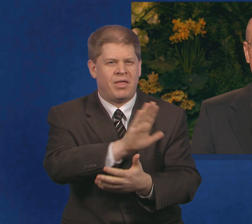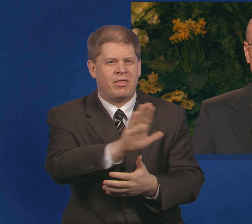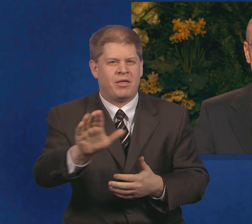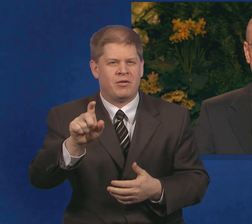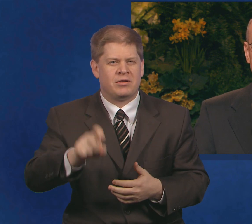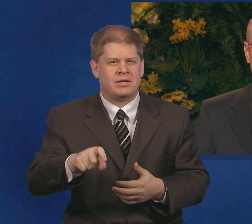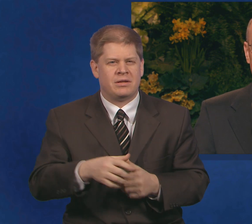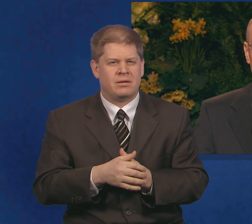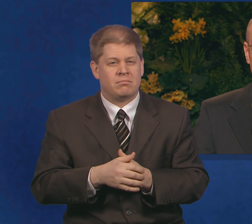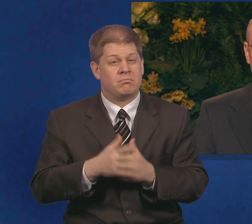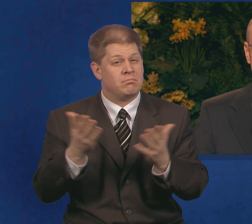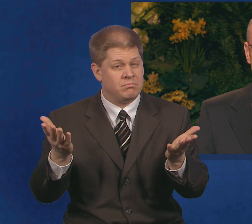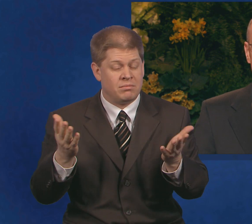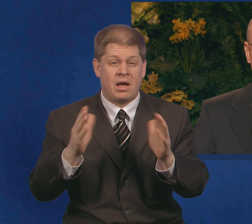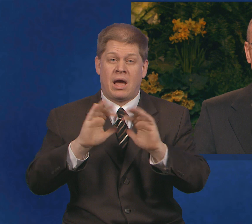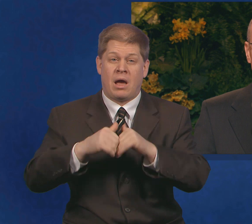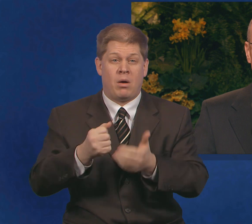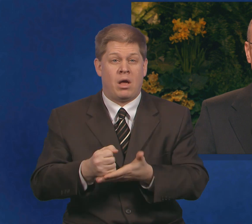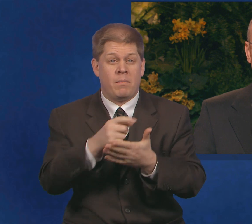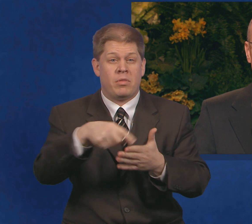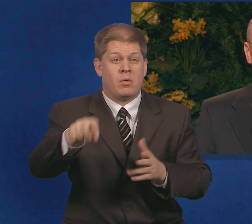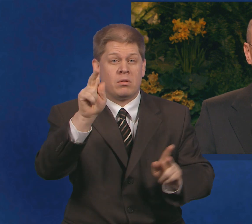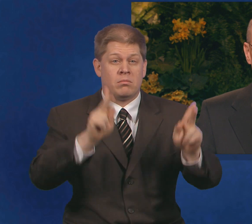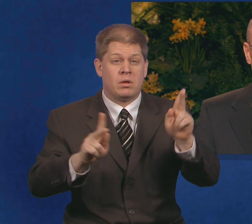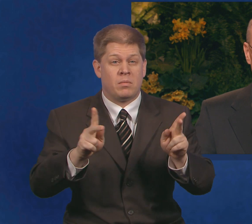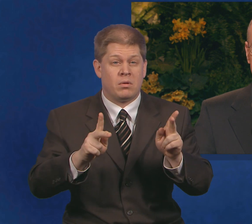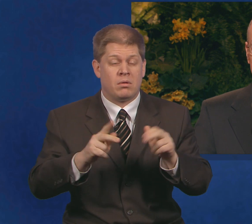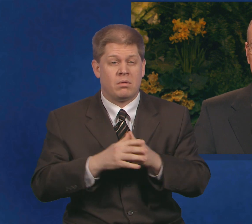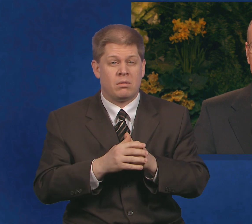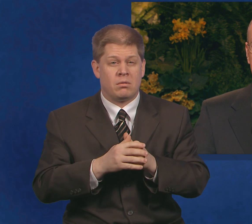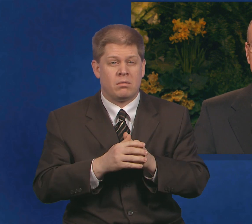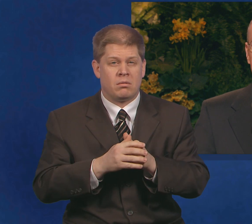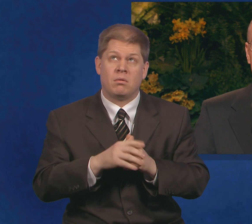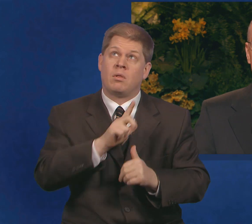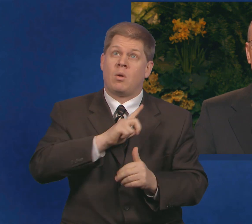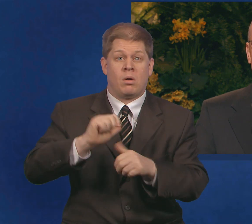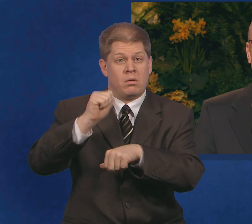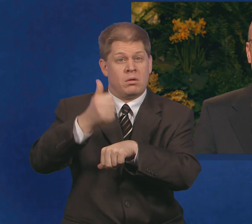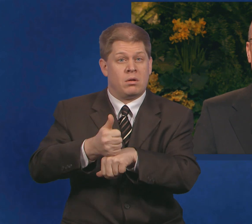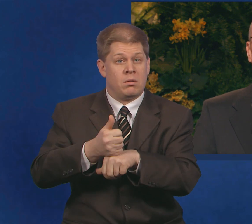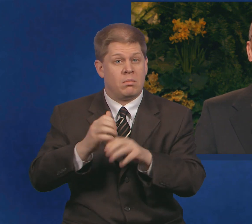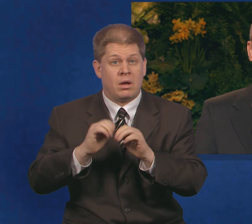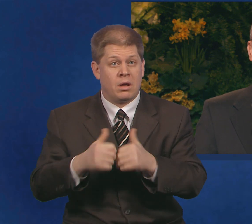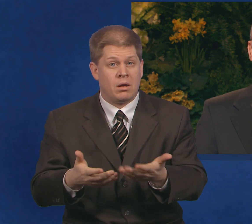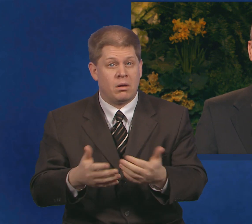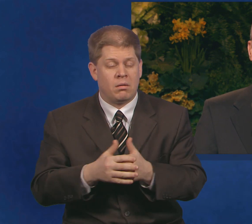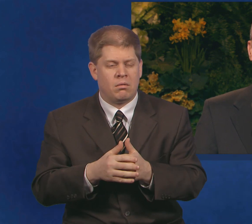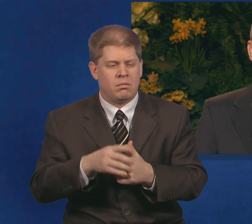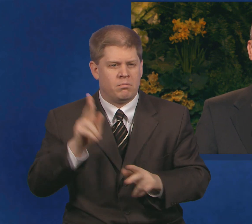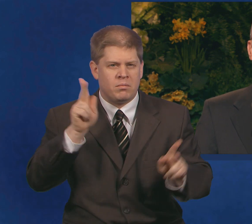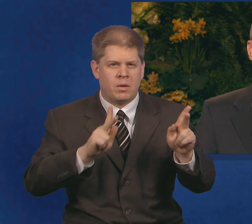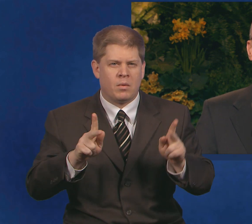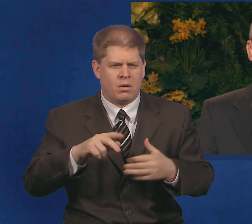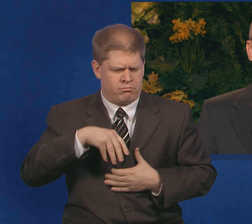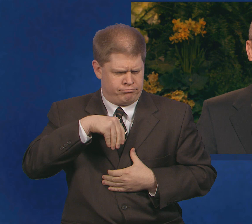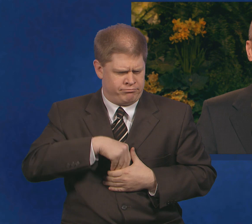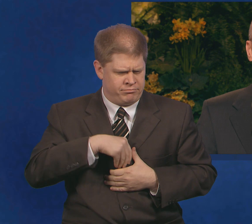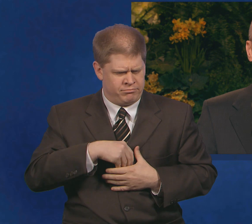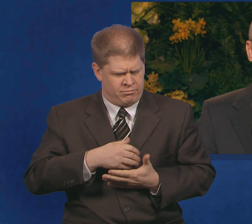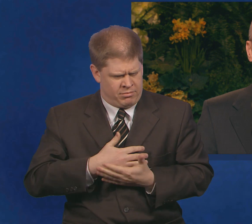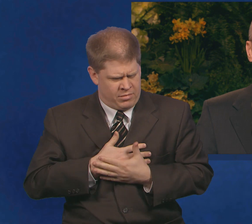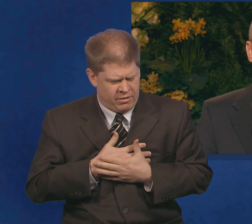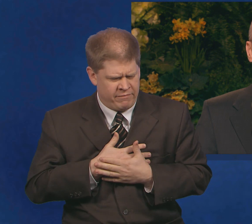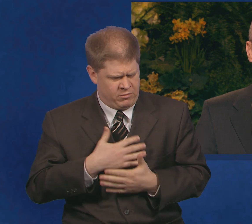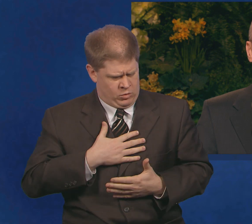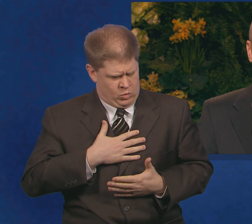always, the Lord's way to help those in need, in temporal need, requires people who, out of love, have consecrated